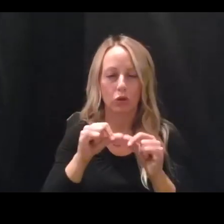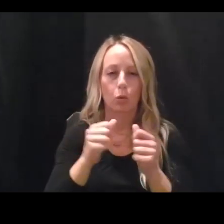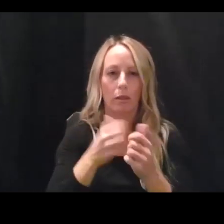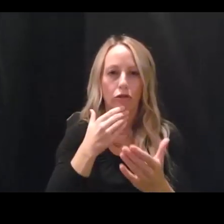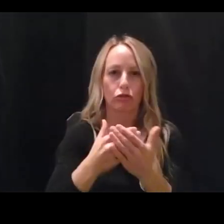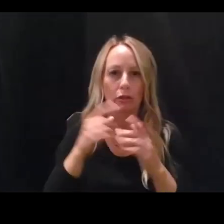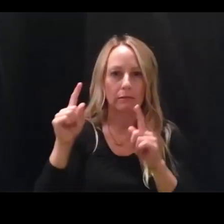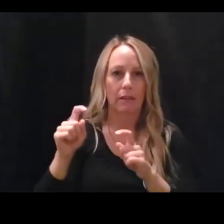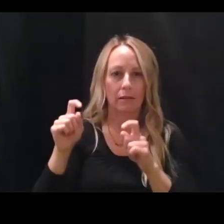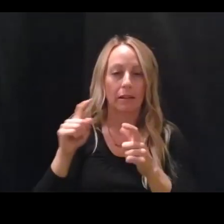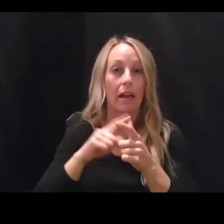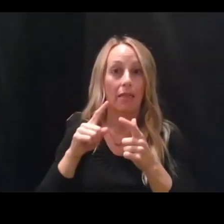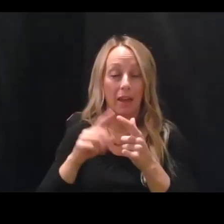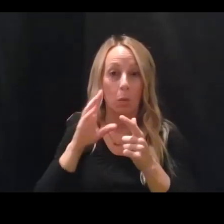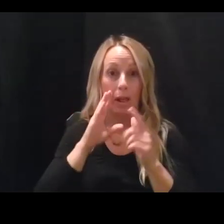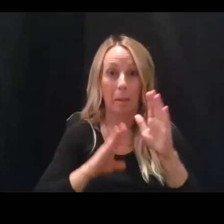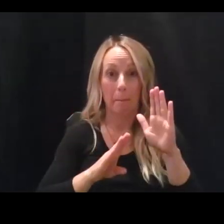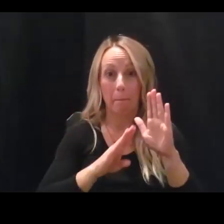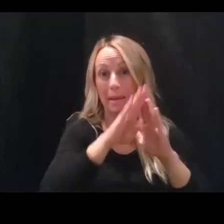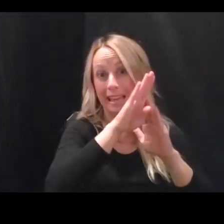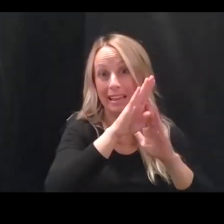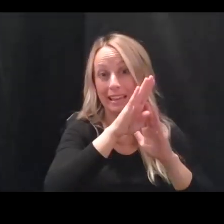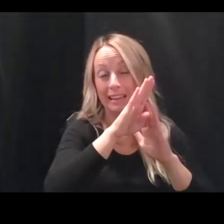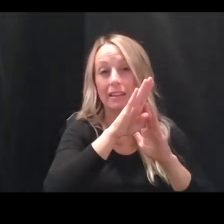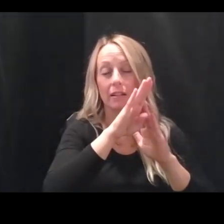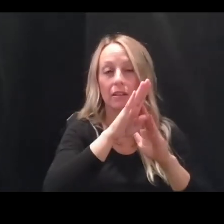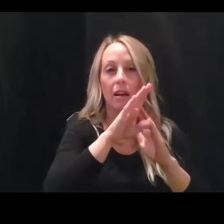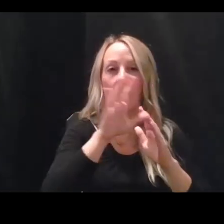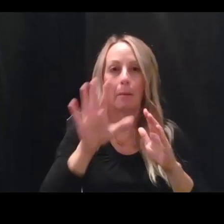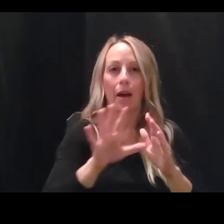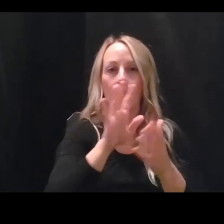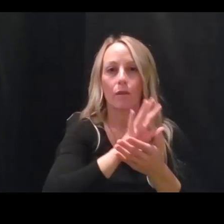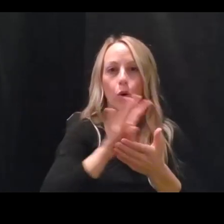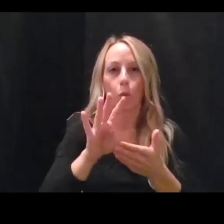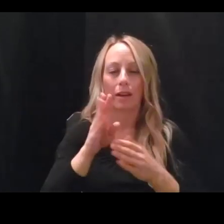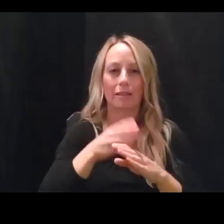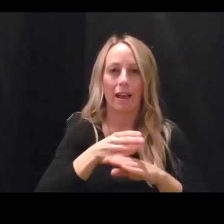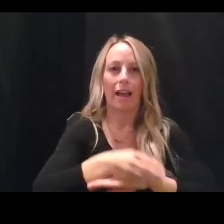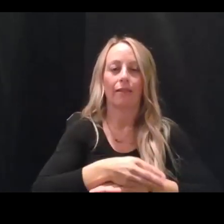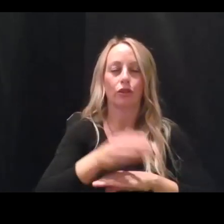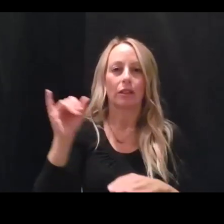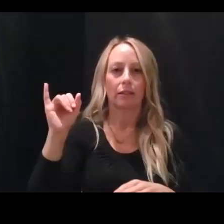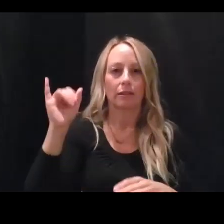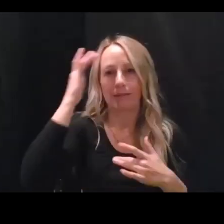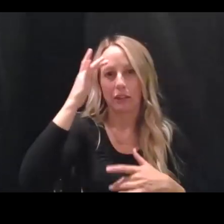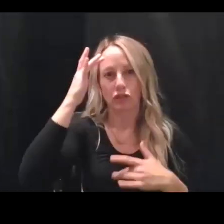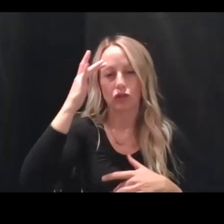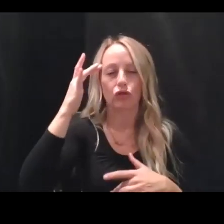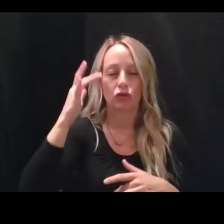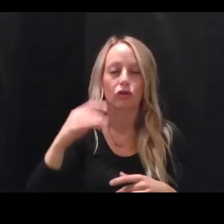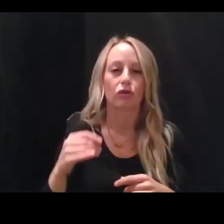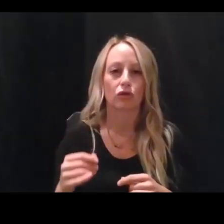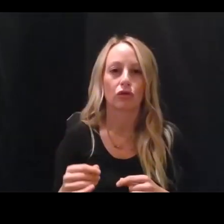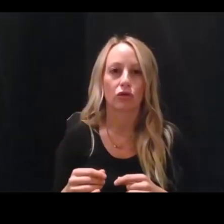at about four weeks after infection. And depending on which antibody you're measuring, they